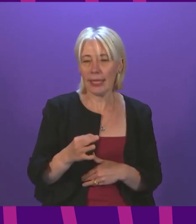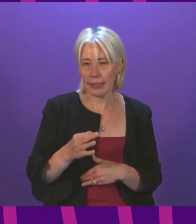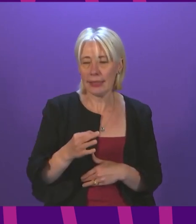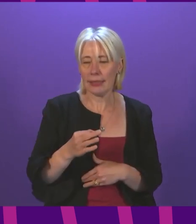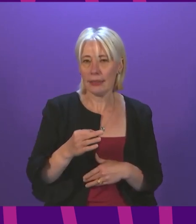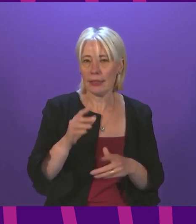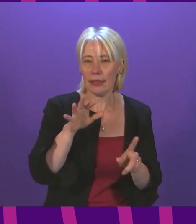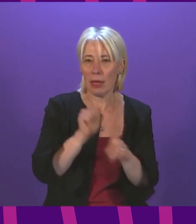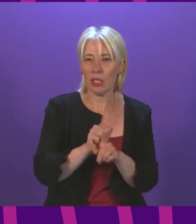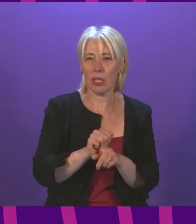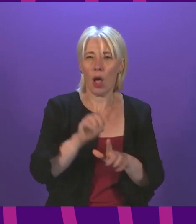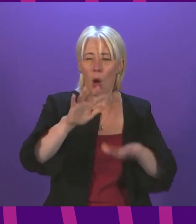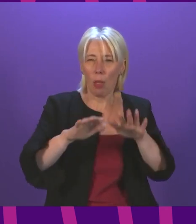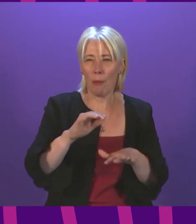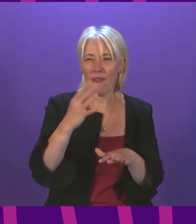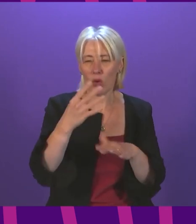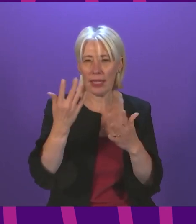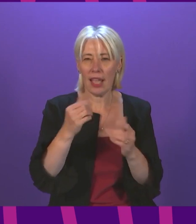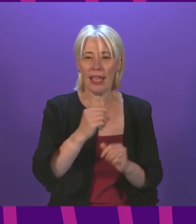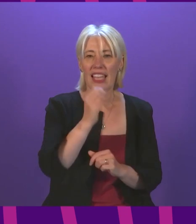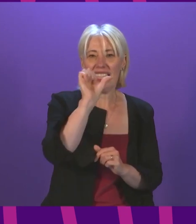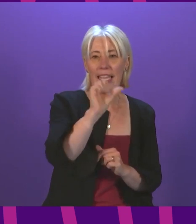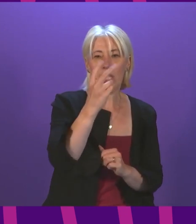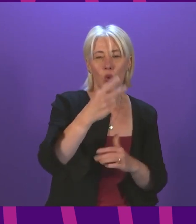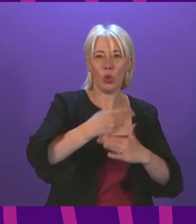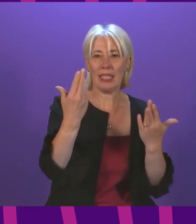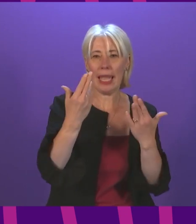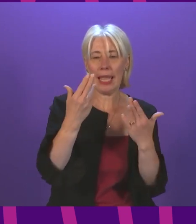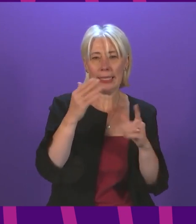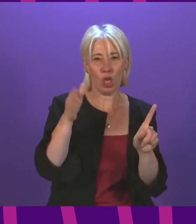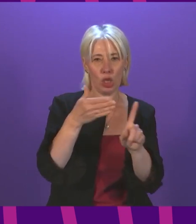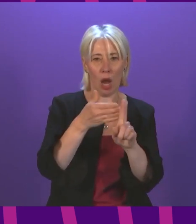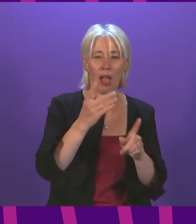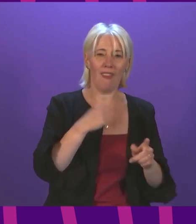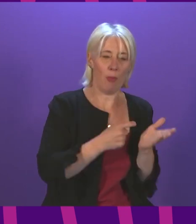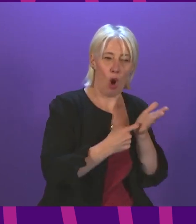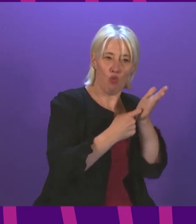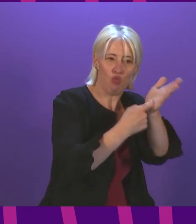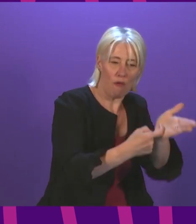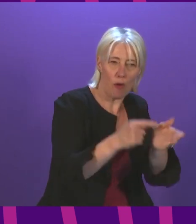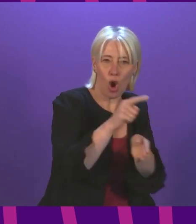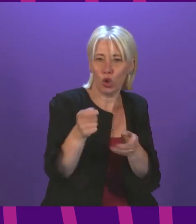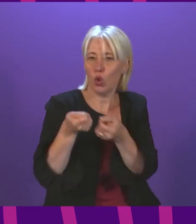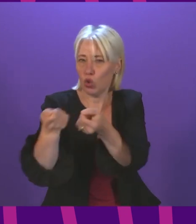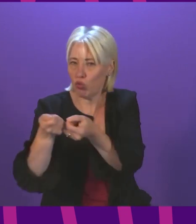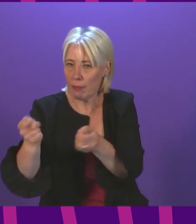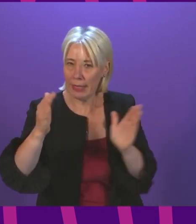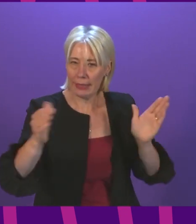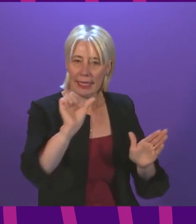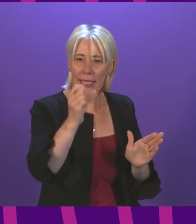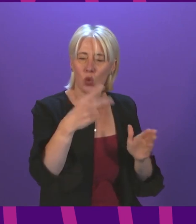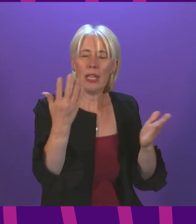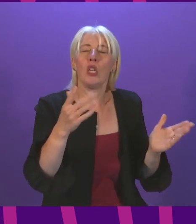is 4 days the 62 2 day target which is referral to treatment is and has been more of a challenge